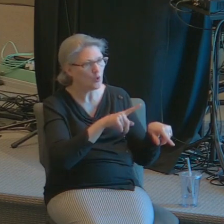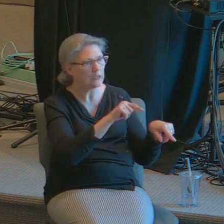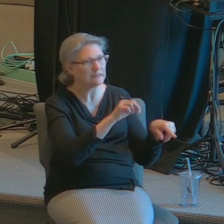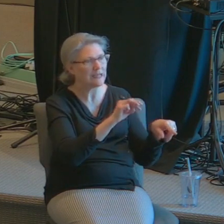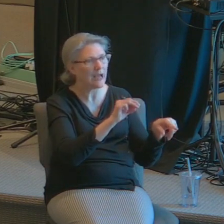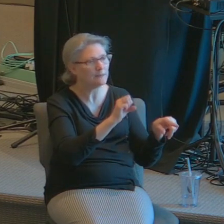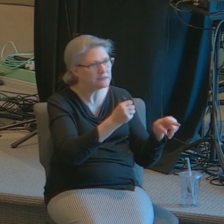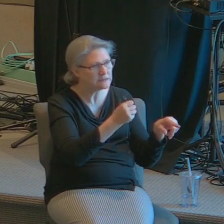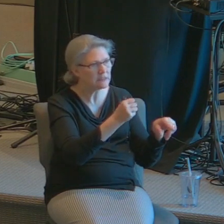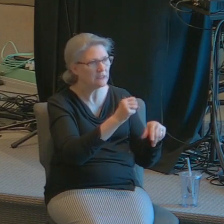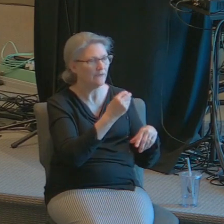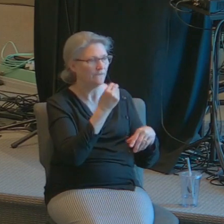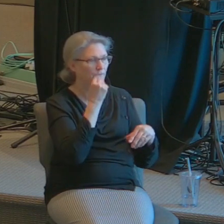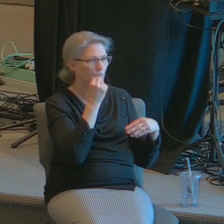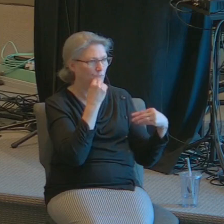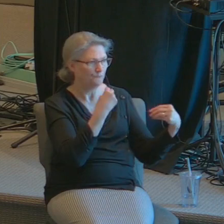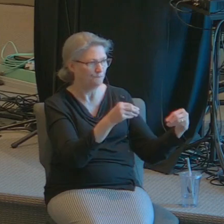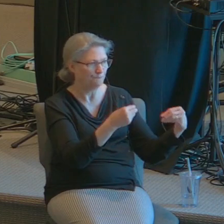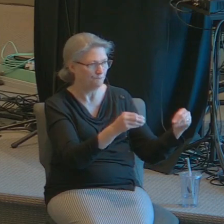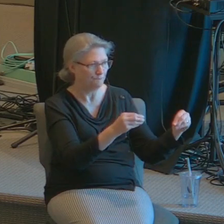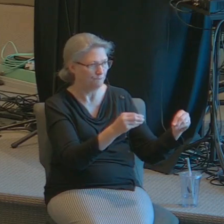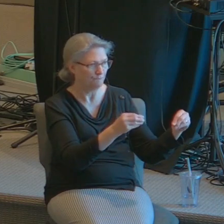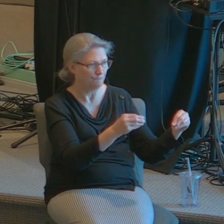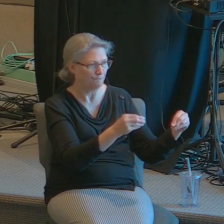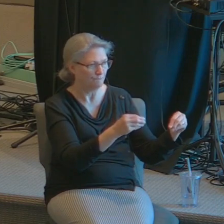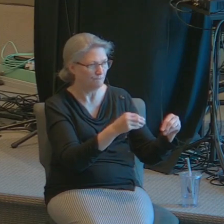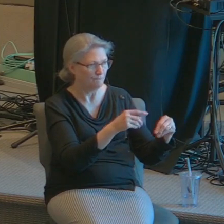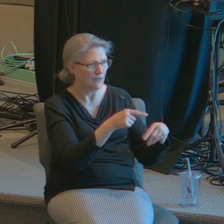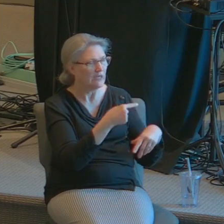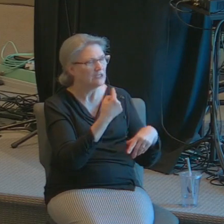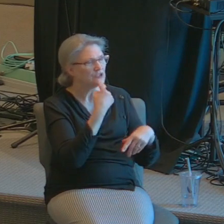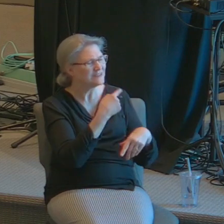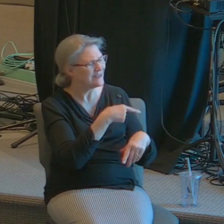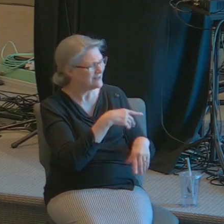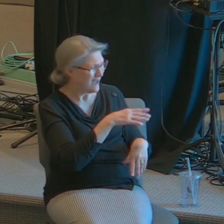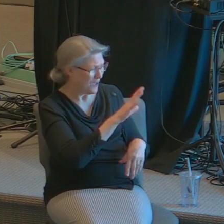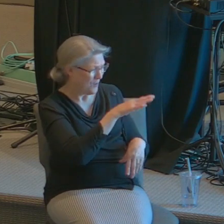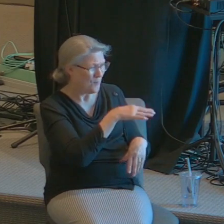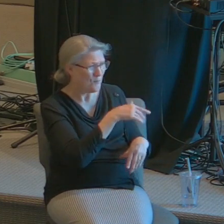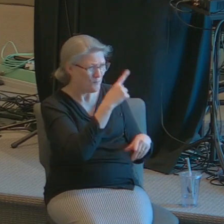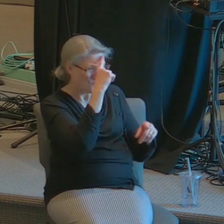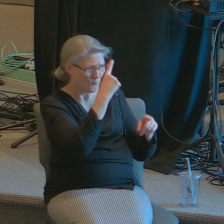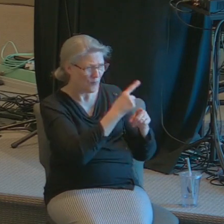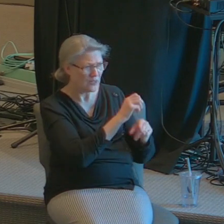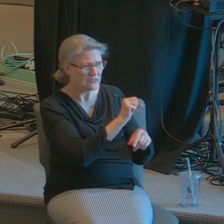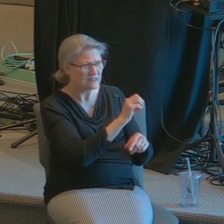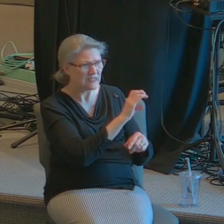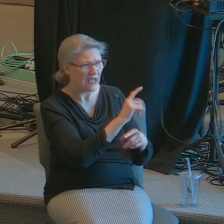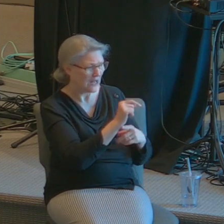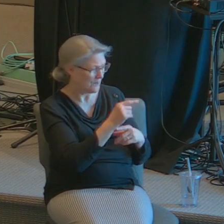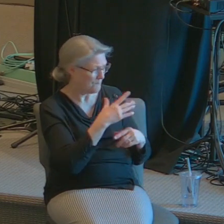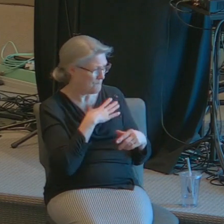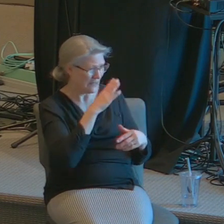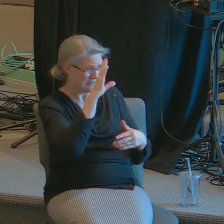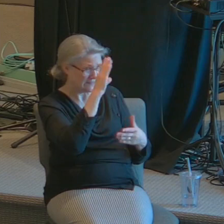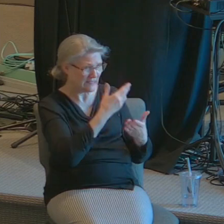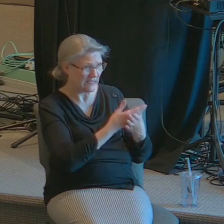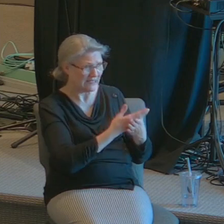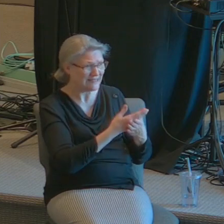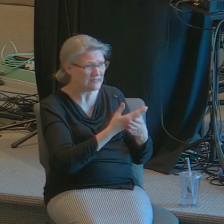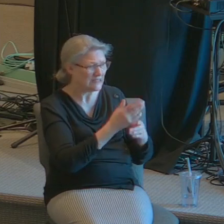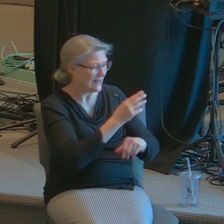she spoke to me and she said brother Scott my son is in the hospital with an